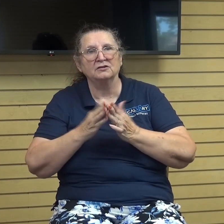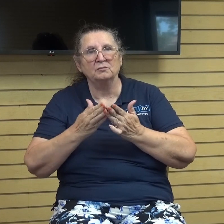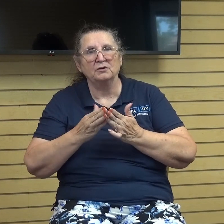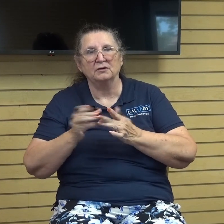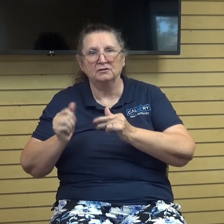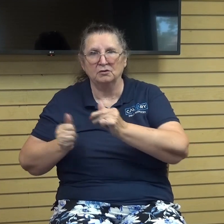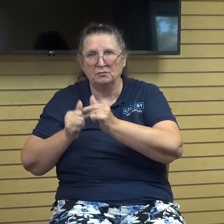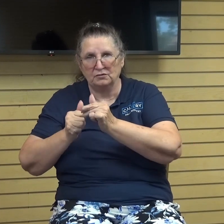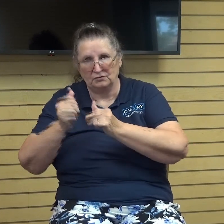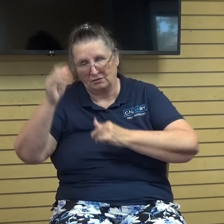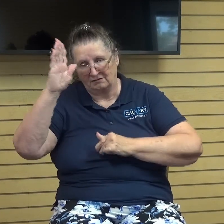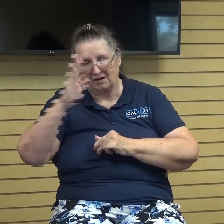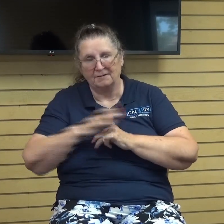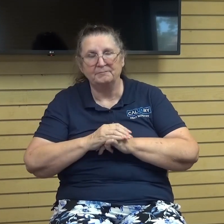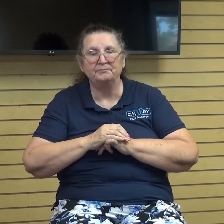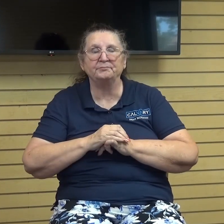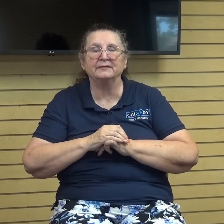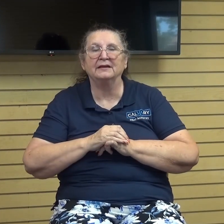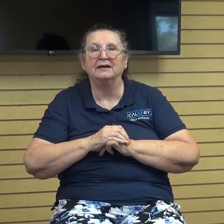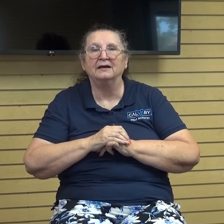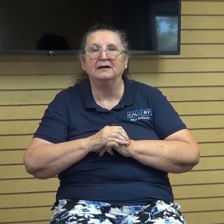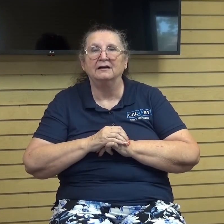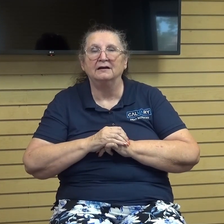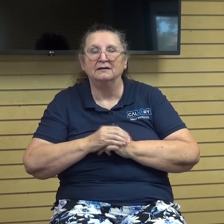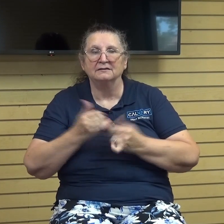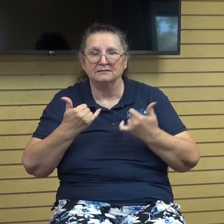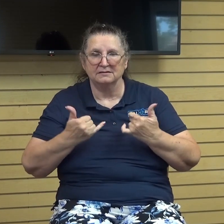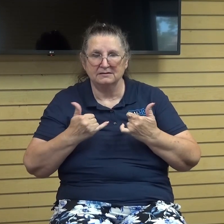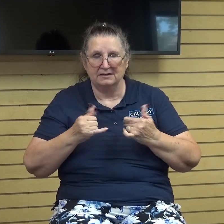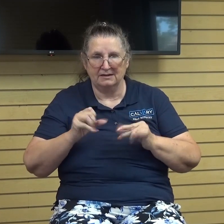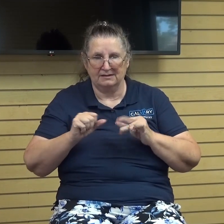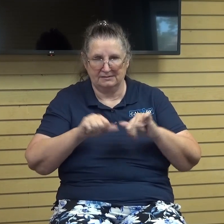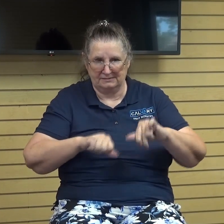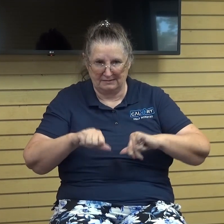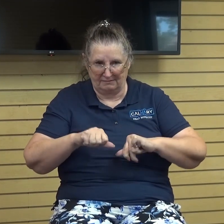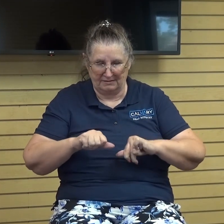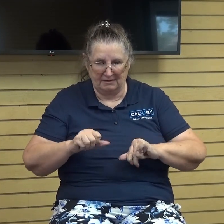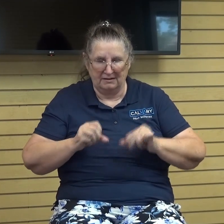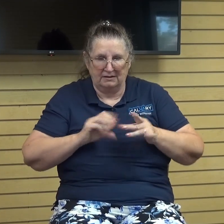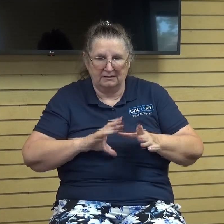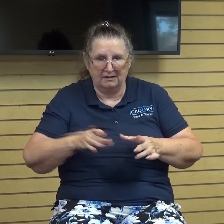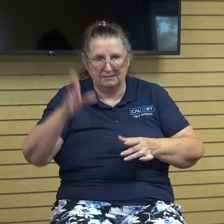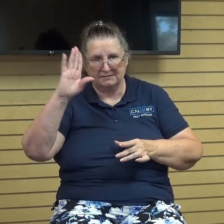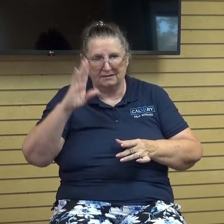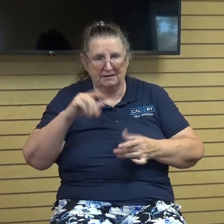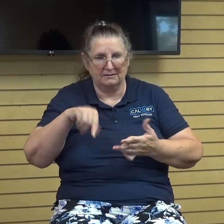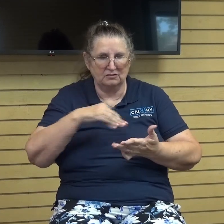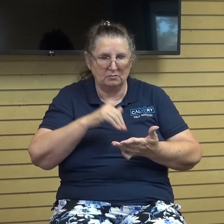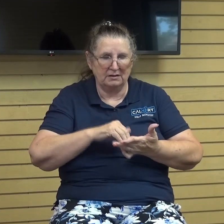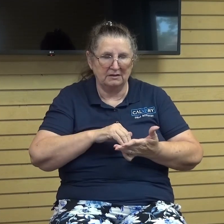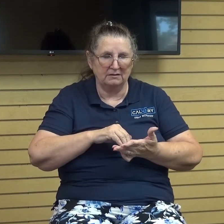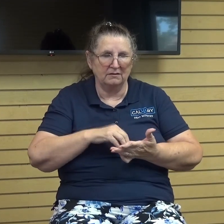he says the modern scientist has lost god amid the wonders of his world